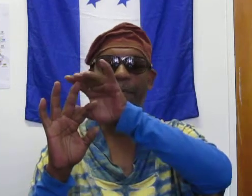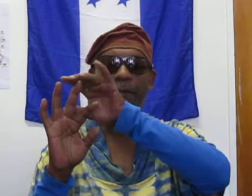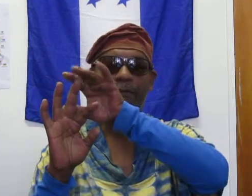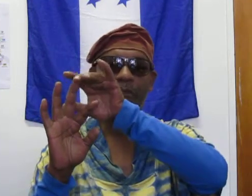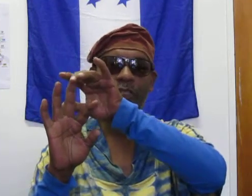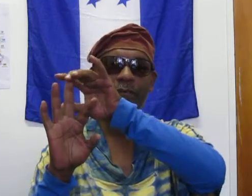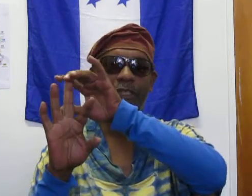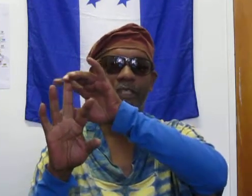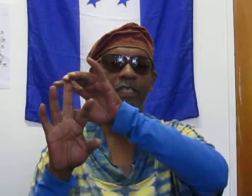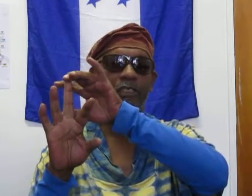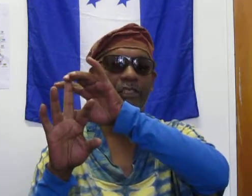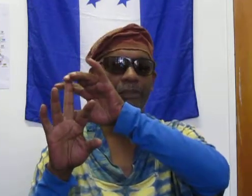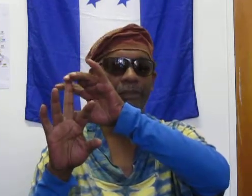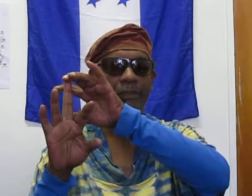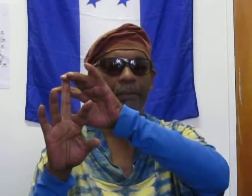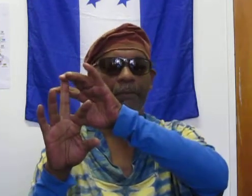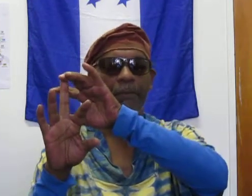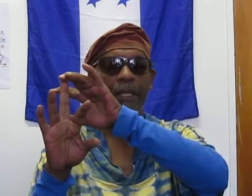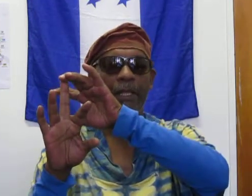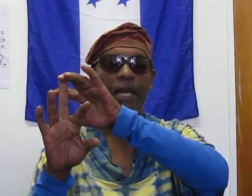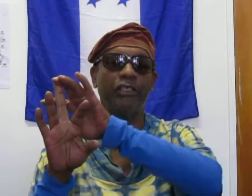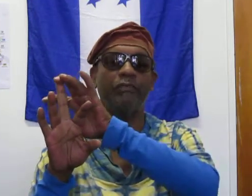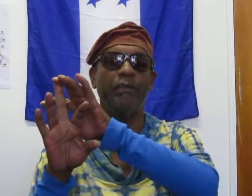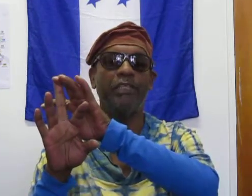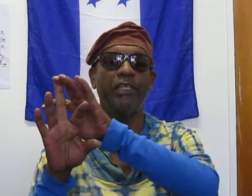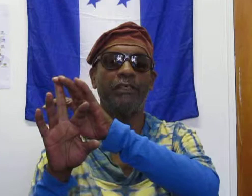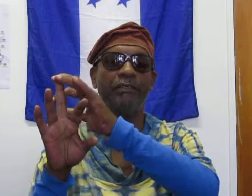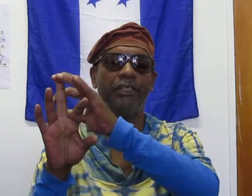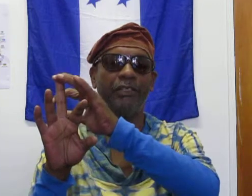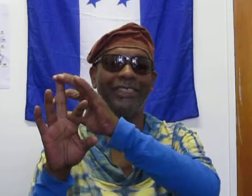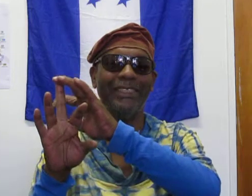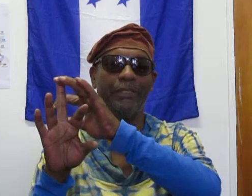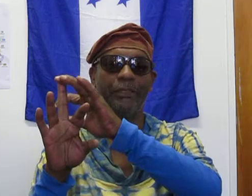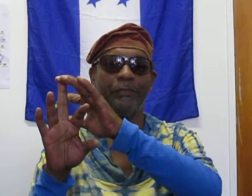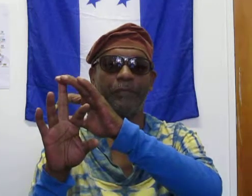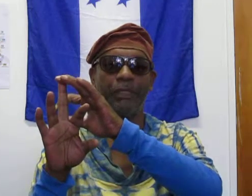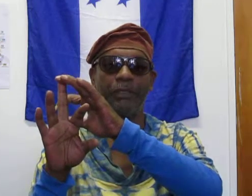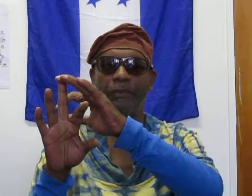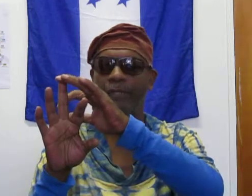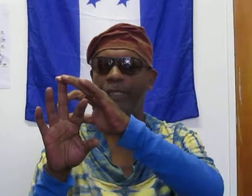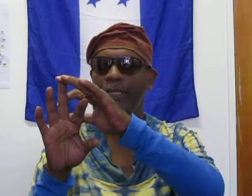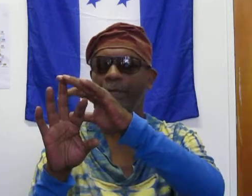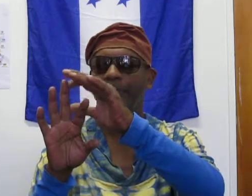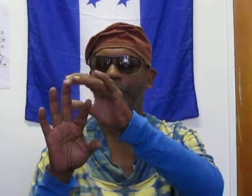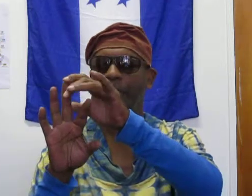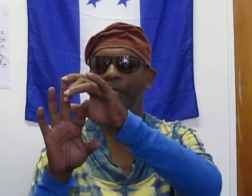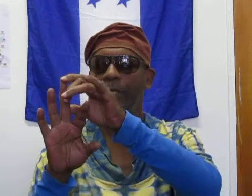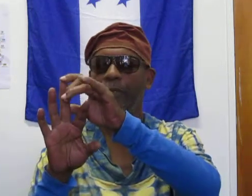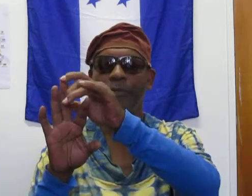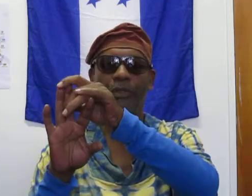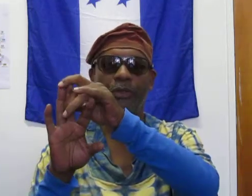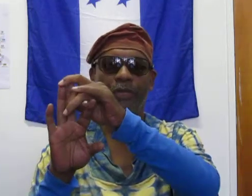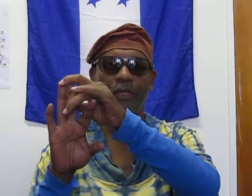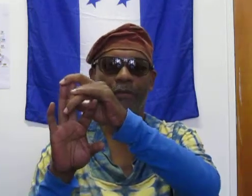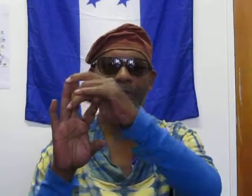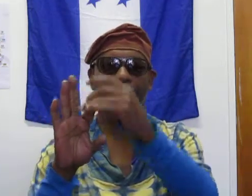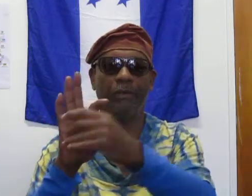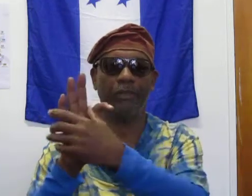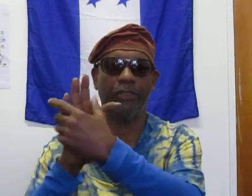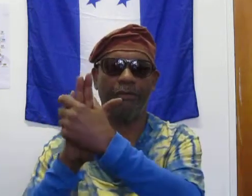then, of course, you have your House of Representatives and your Senate, you know, like that. So, those are your